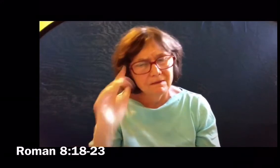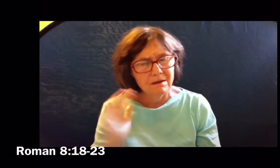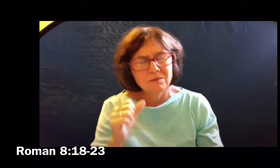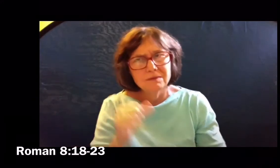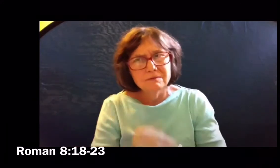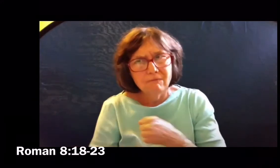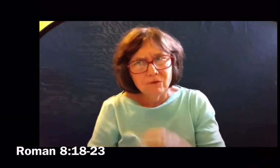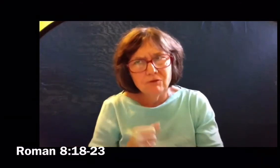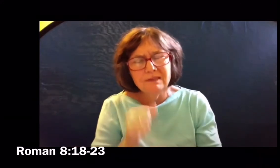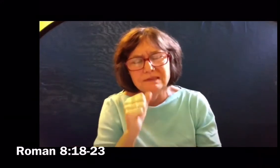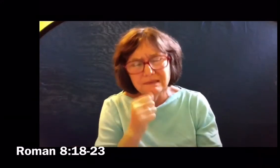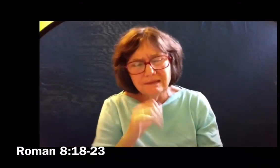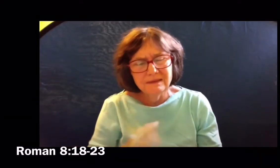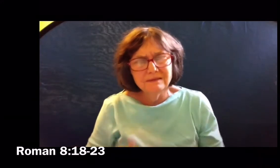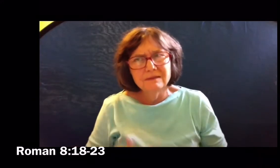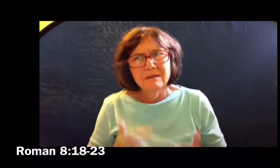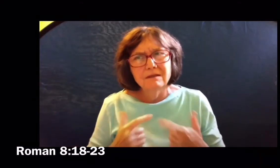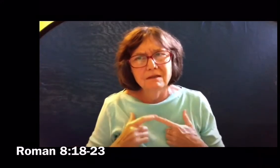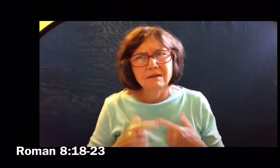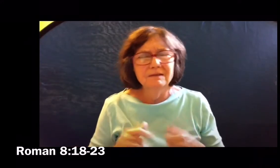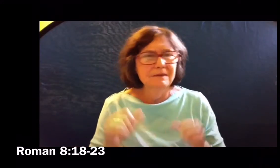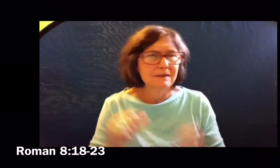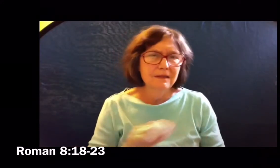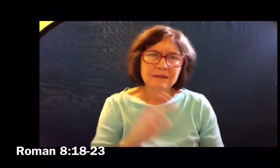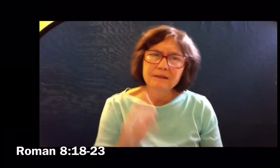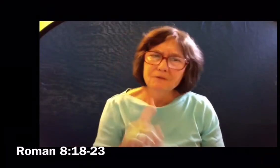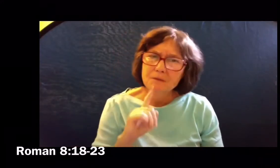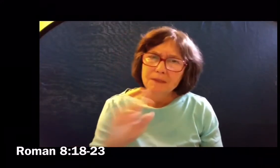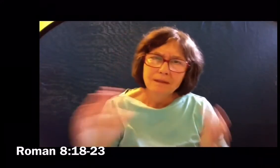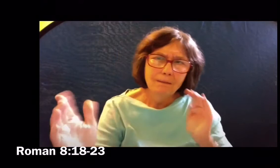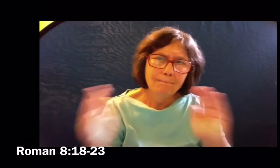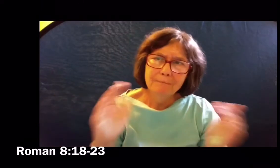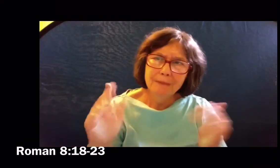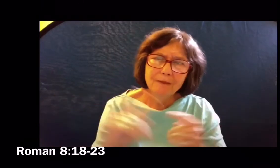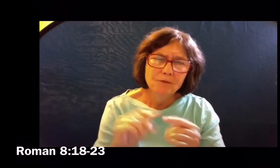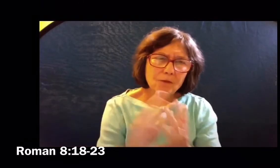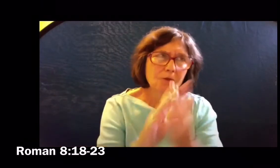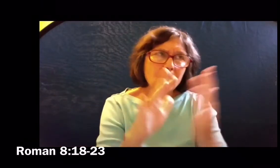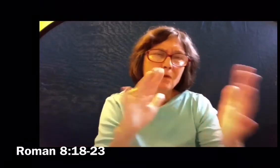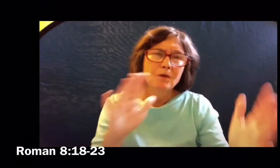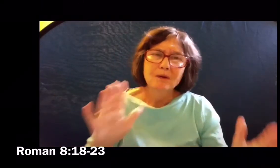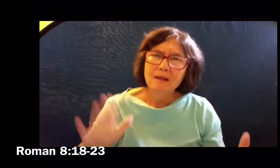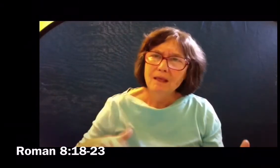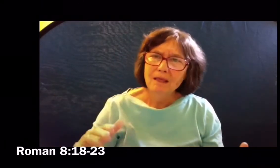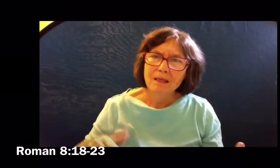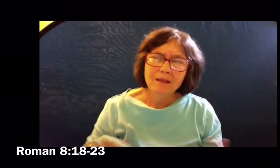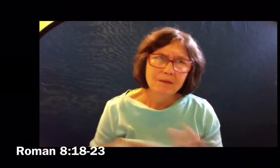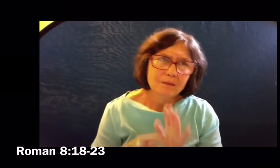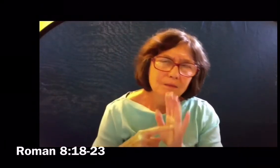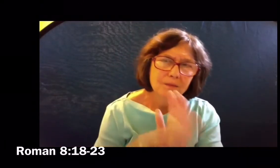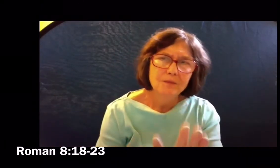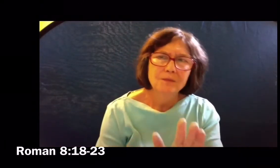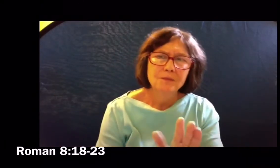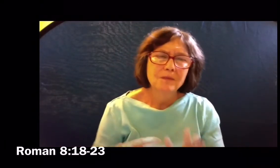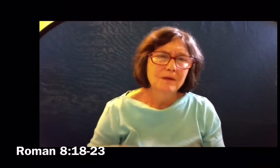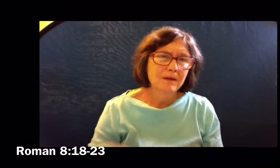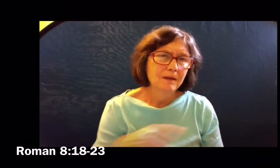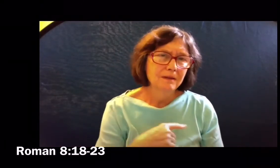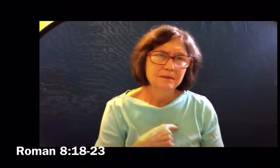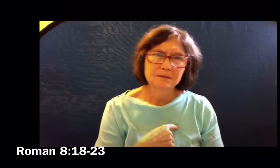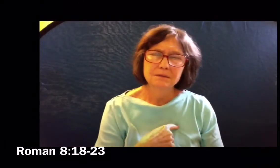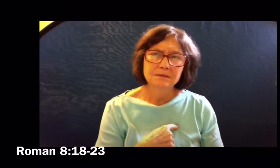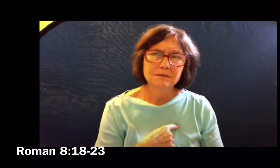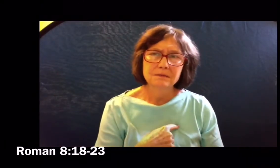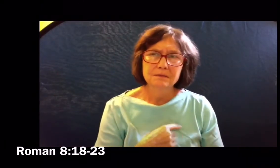Brothers and sisters, I consider that the sufferings of this present time are as nothing